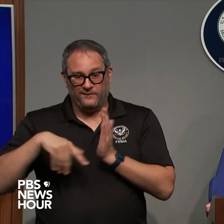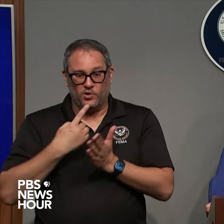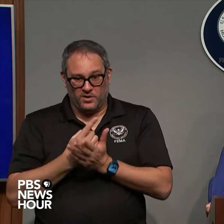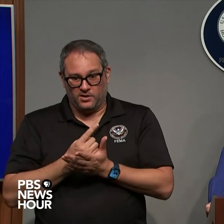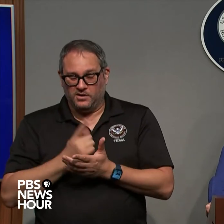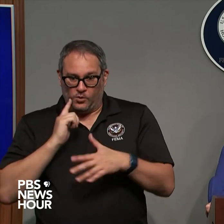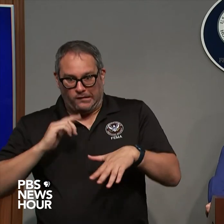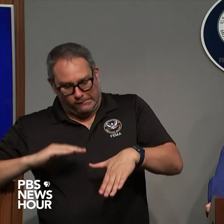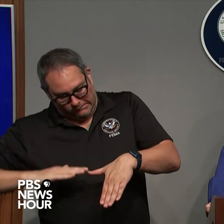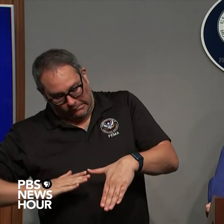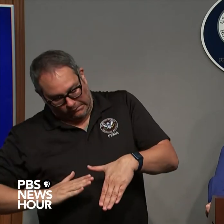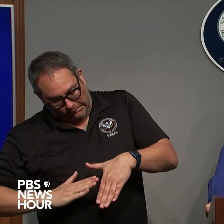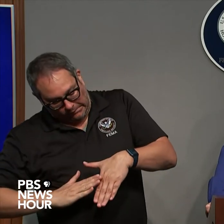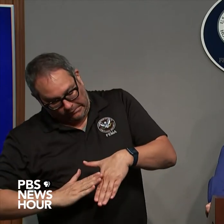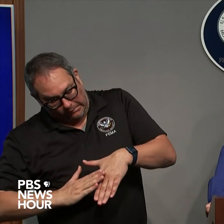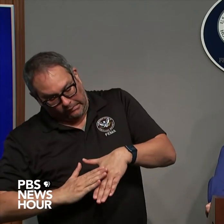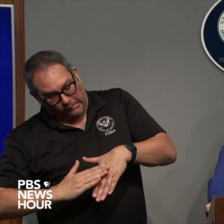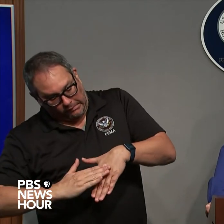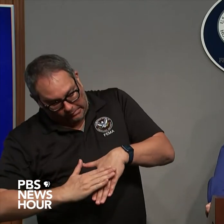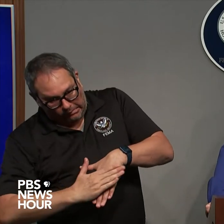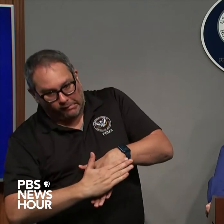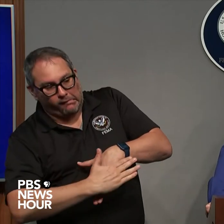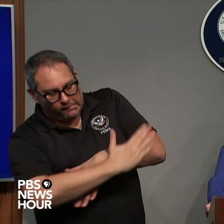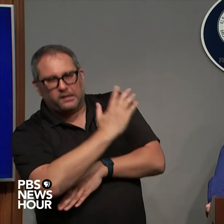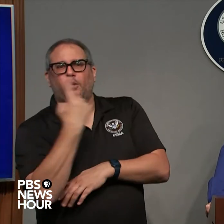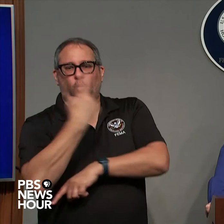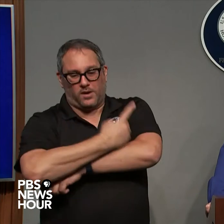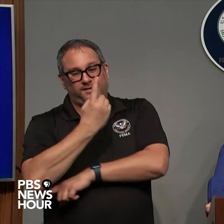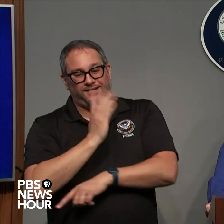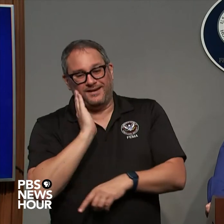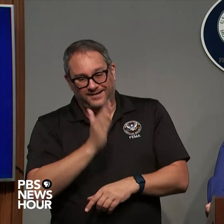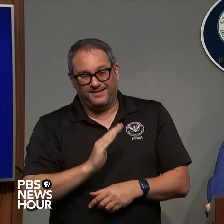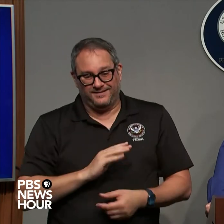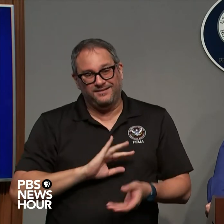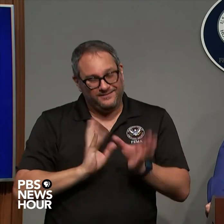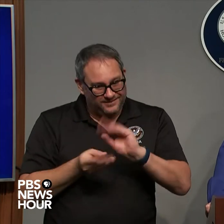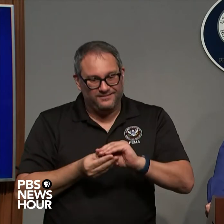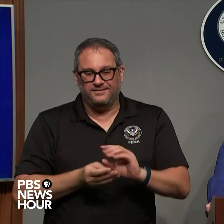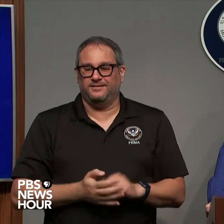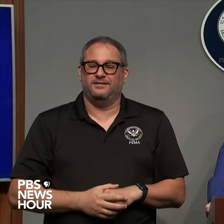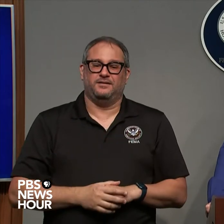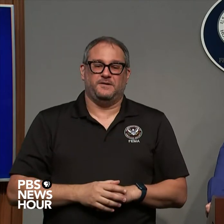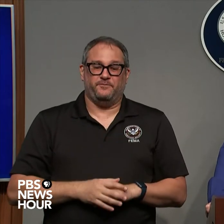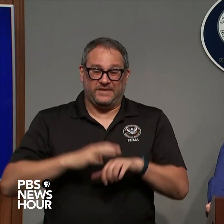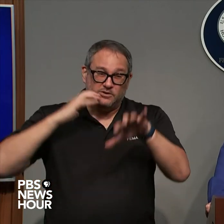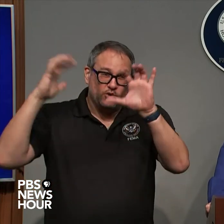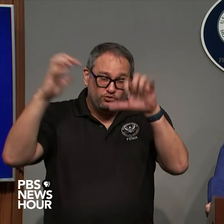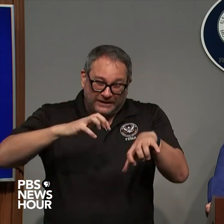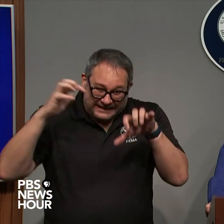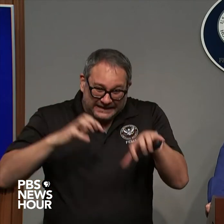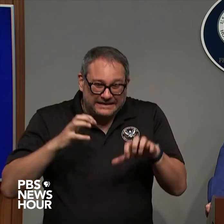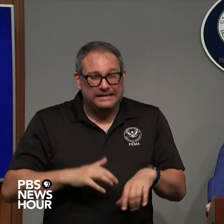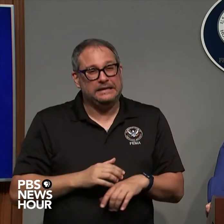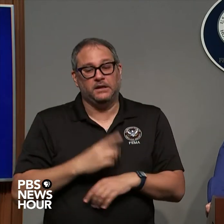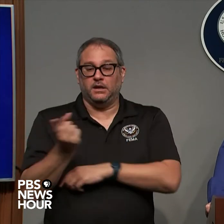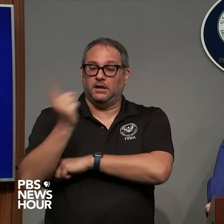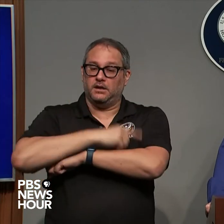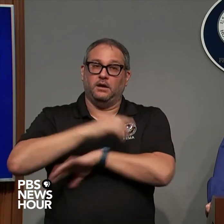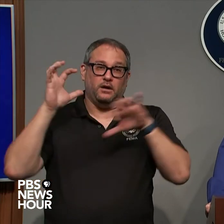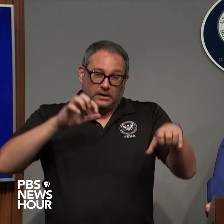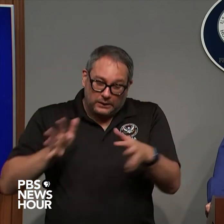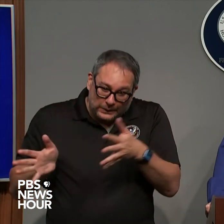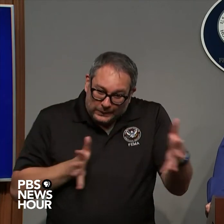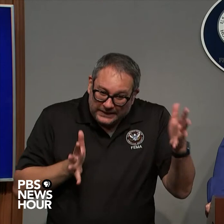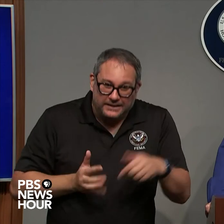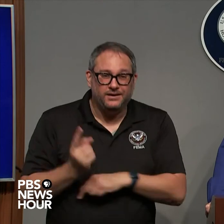so it's 24 hours of rainfall 24 hours of winds pushing the water that's 24 hours that you'll see some impacts associated with this